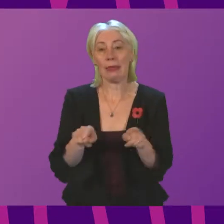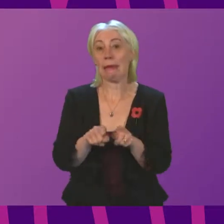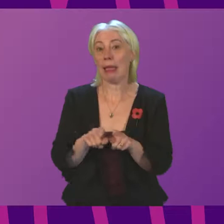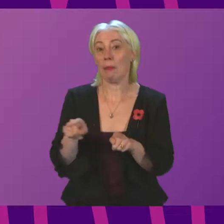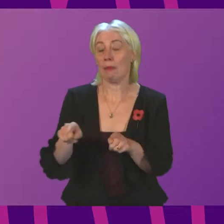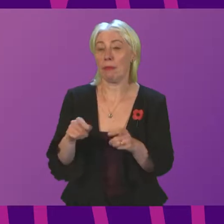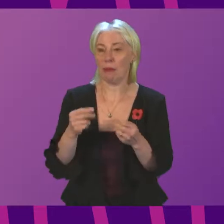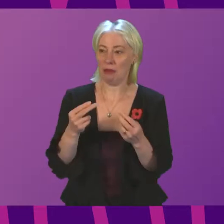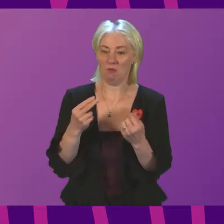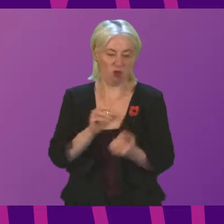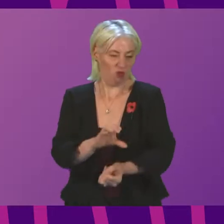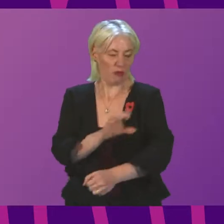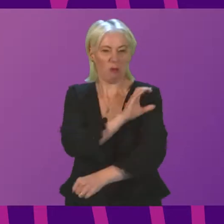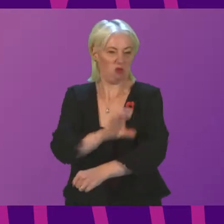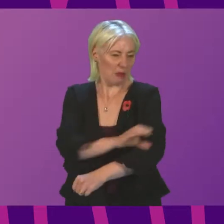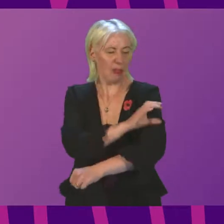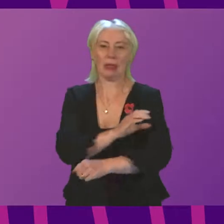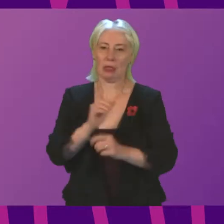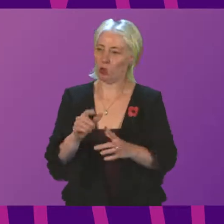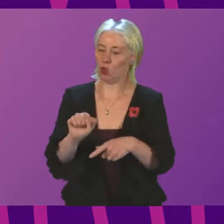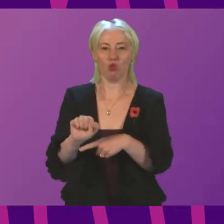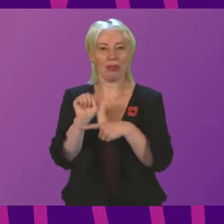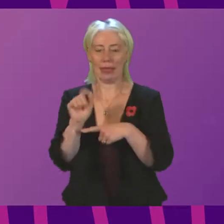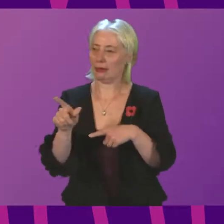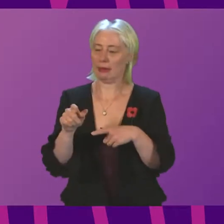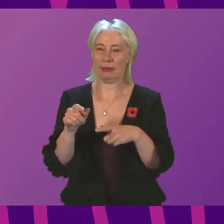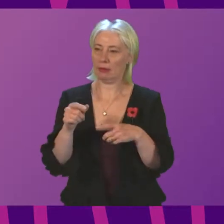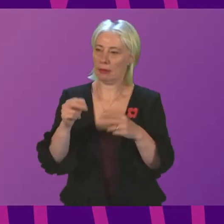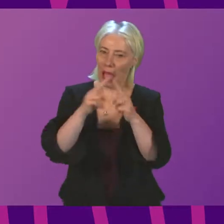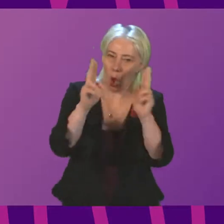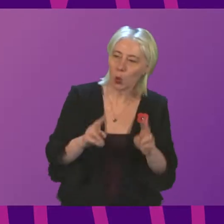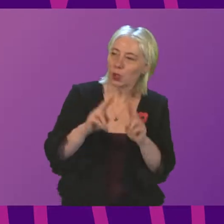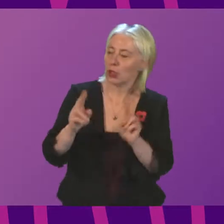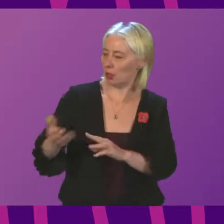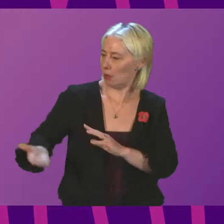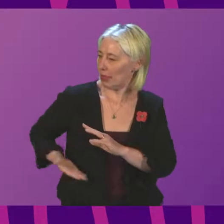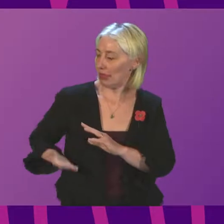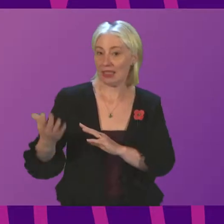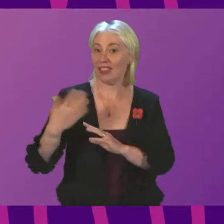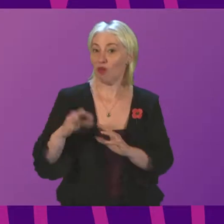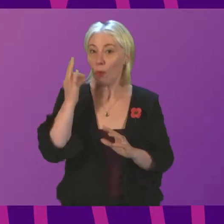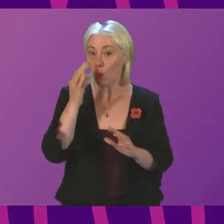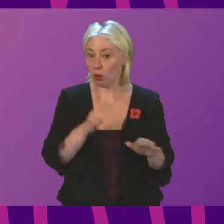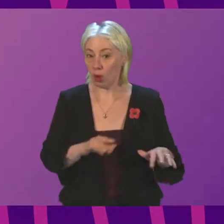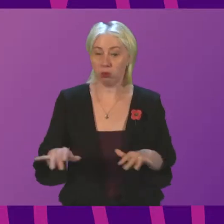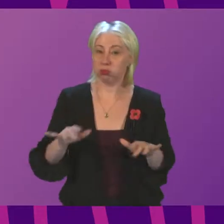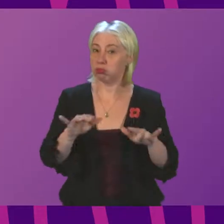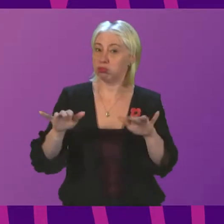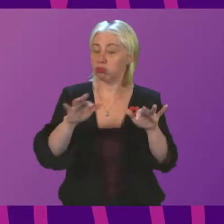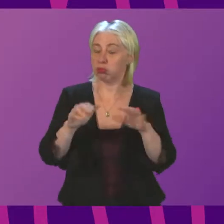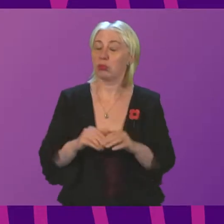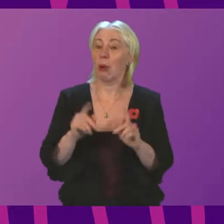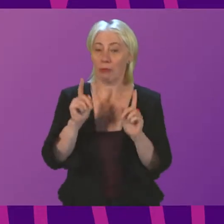resilience operation to protect households and businesses as a consequence of the flooding.